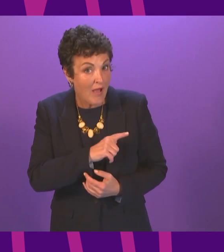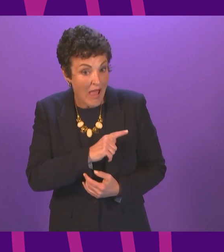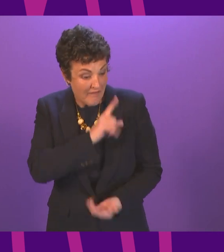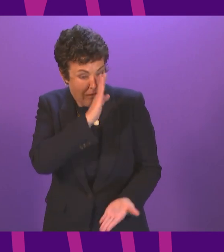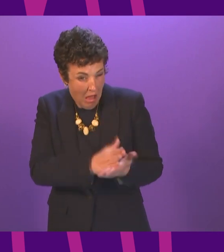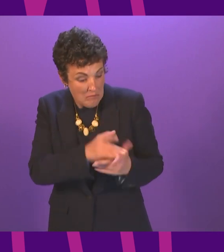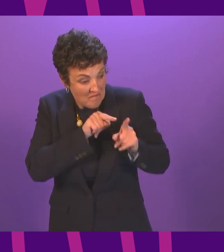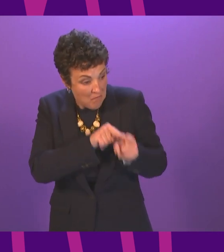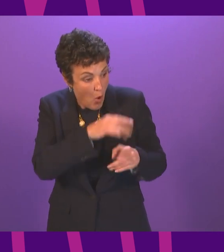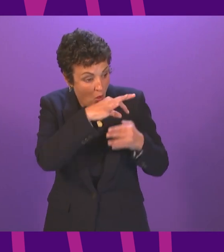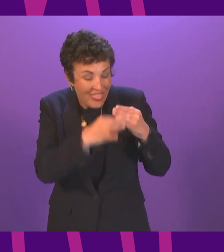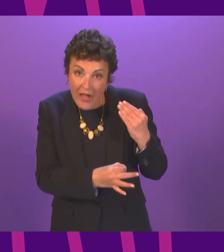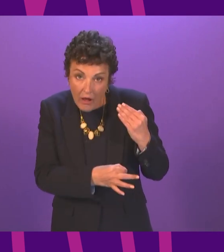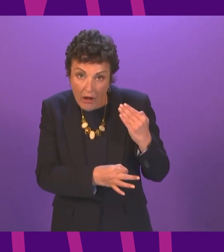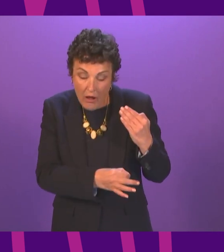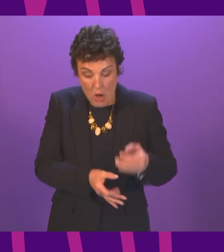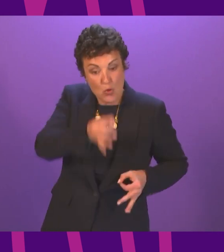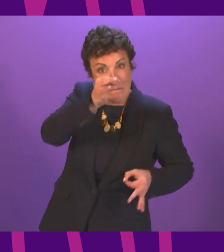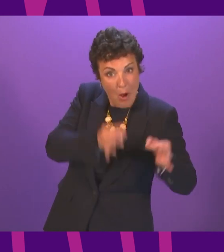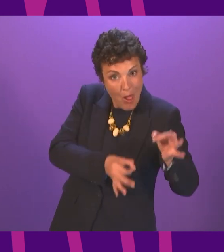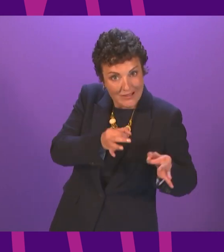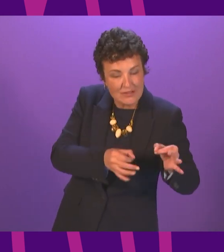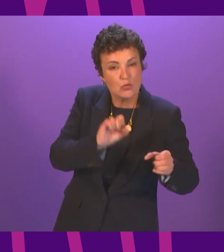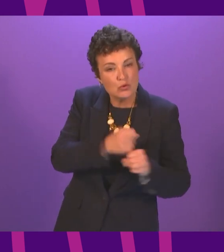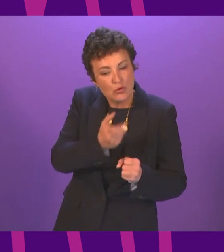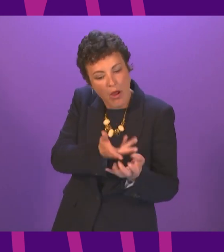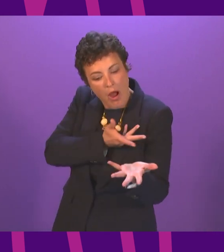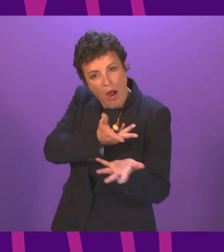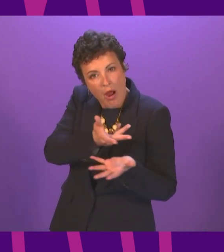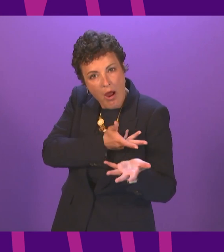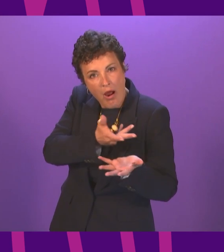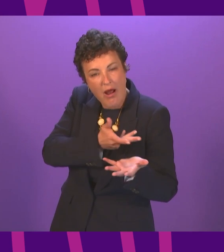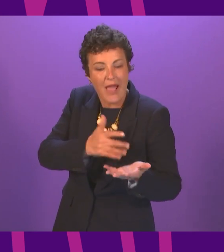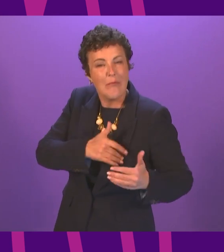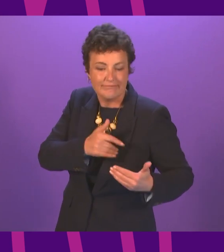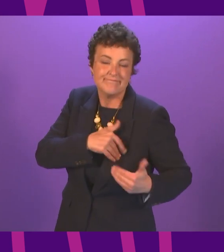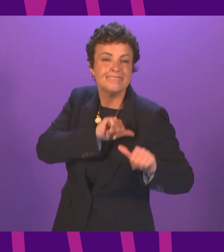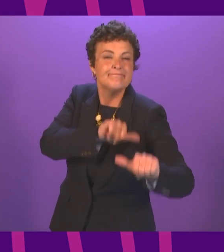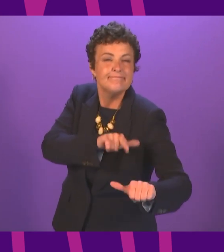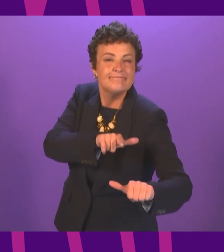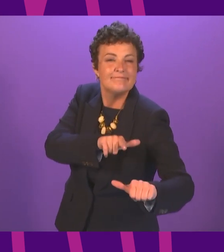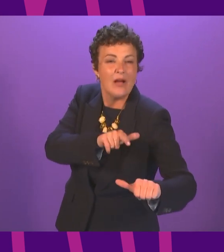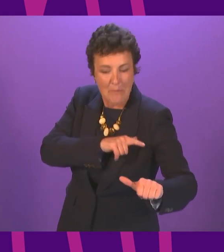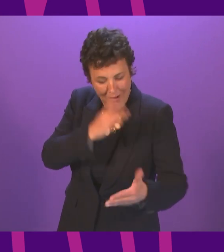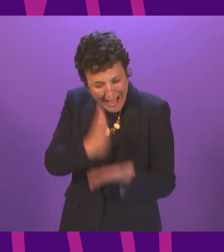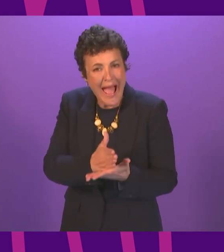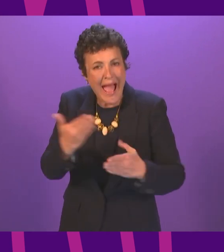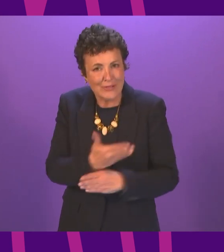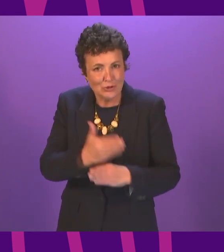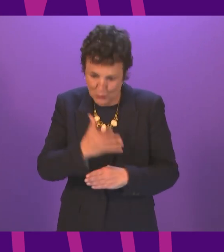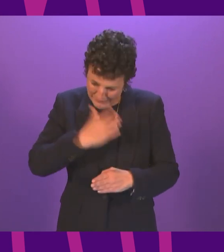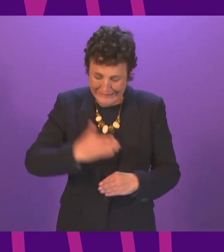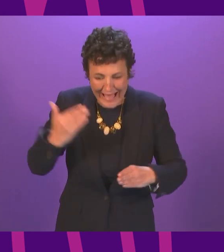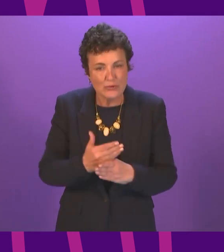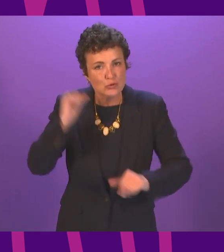that elevates sentiment over action will be the end of progress so in this moment of pandemic crisis